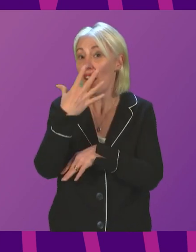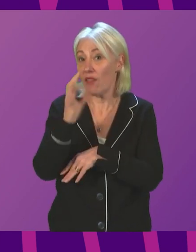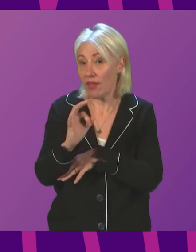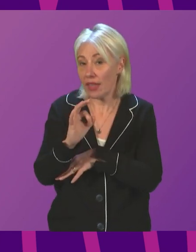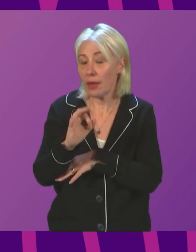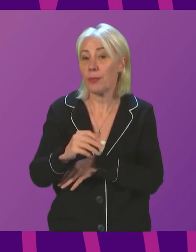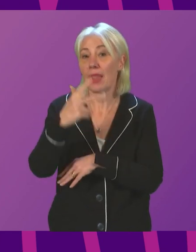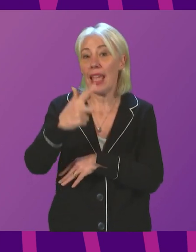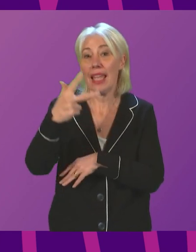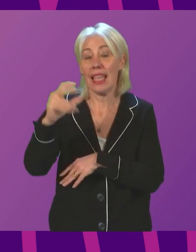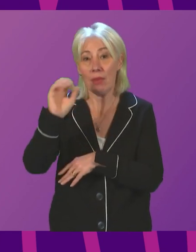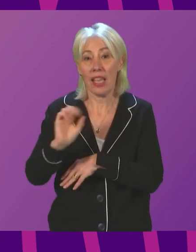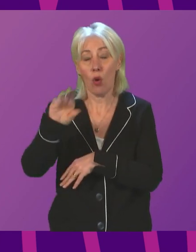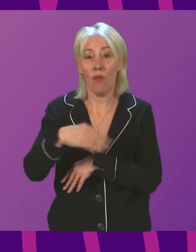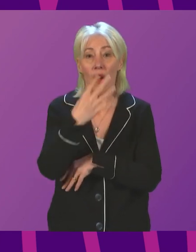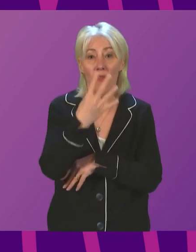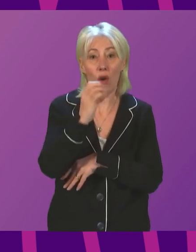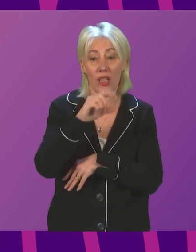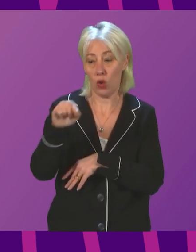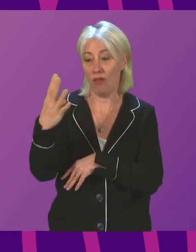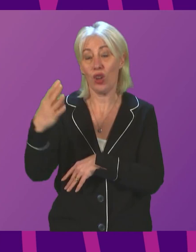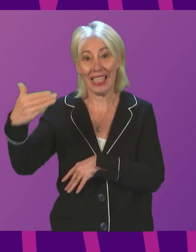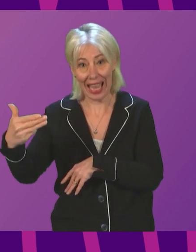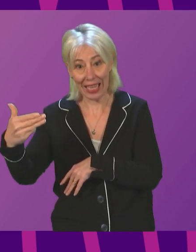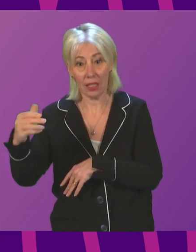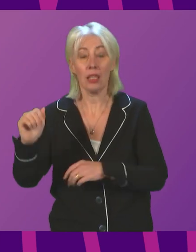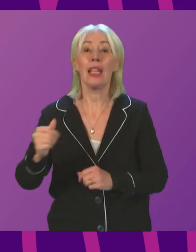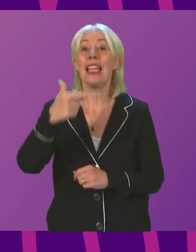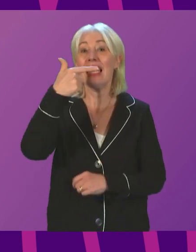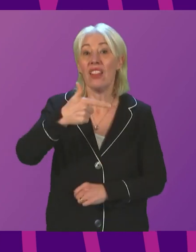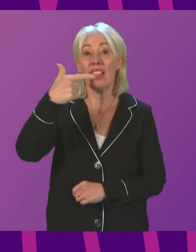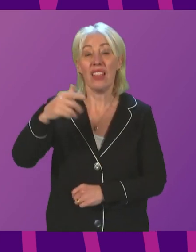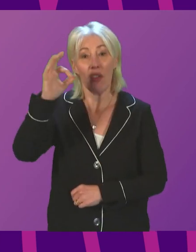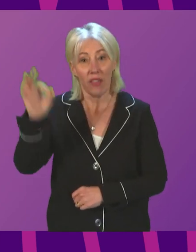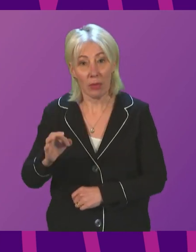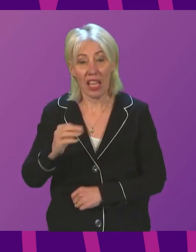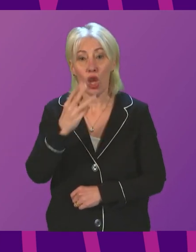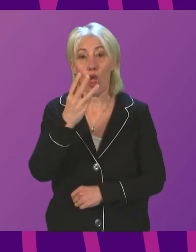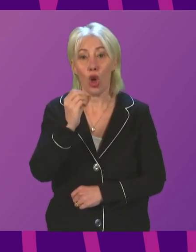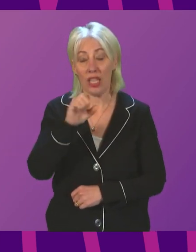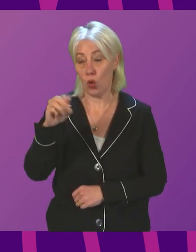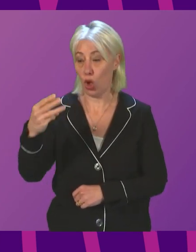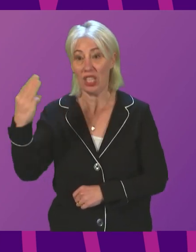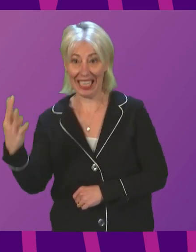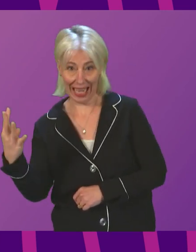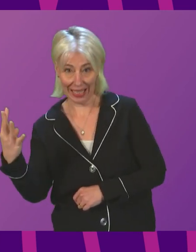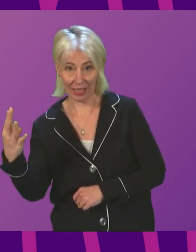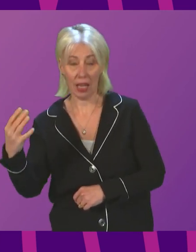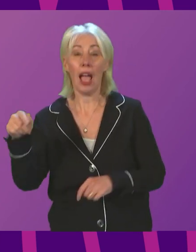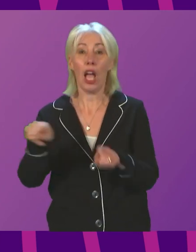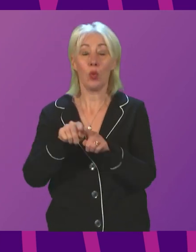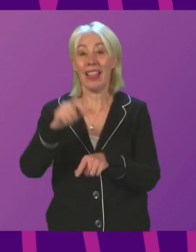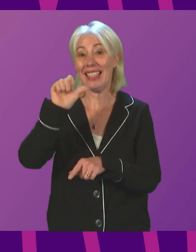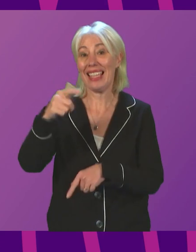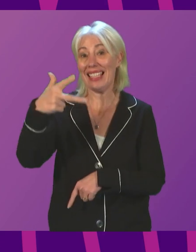88% of those aged 40 to 49, 77% of 30 to 39 year olds and 68